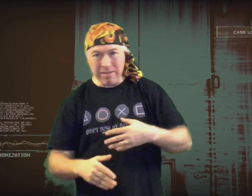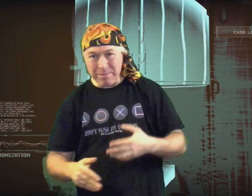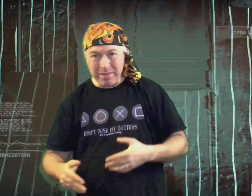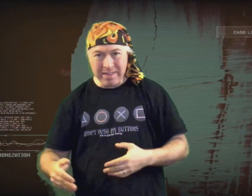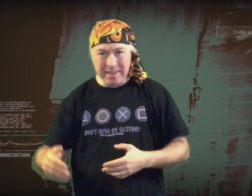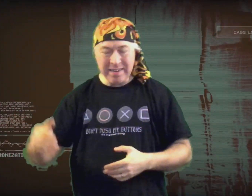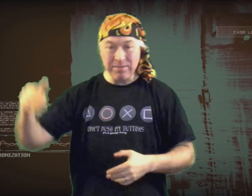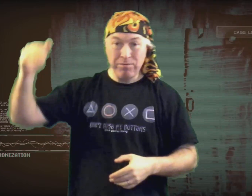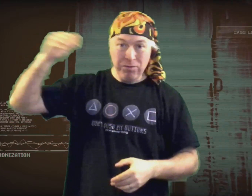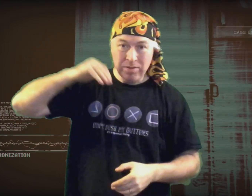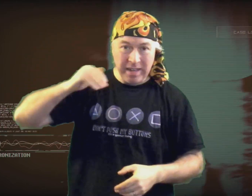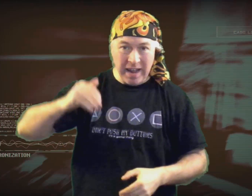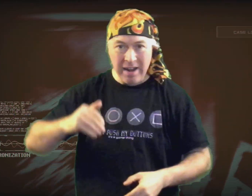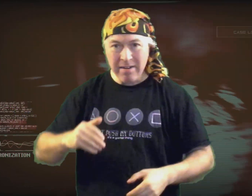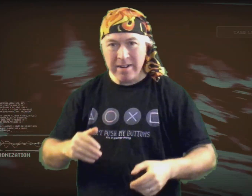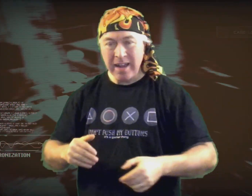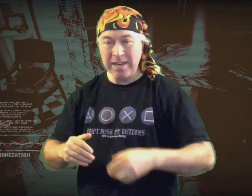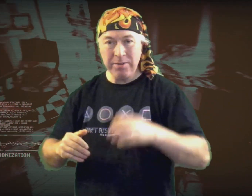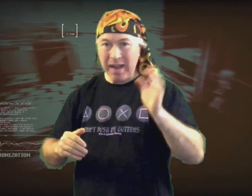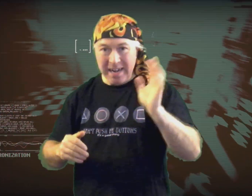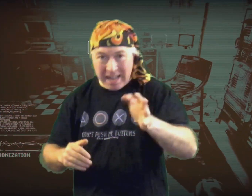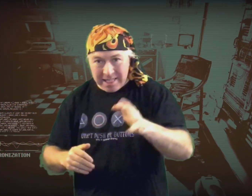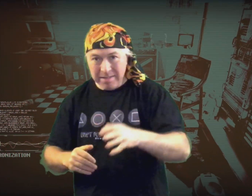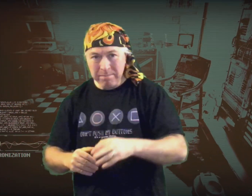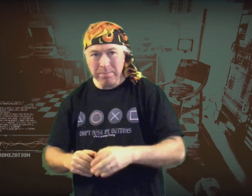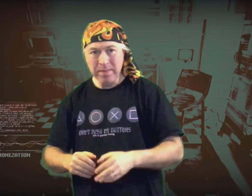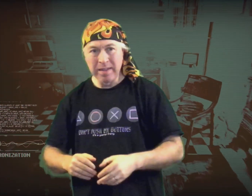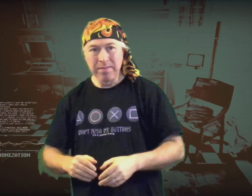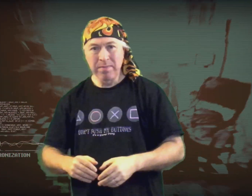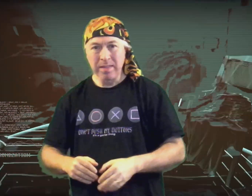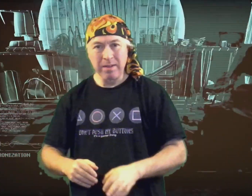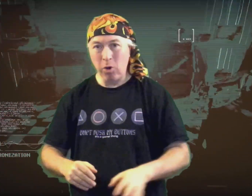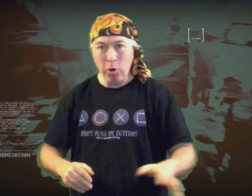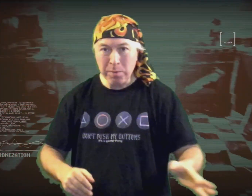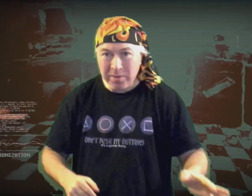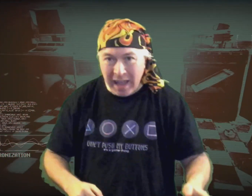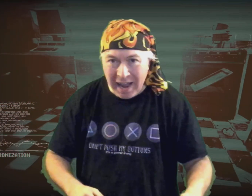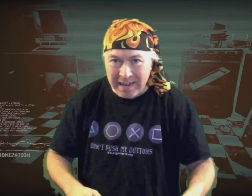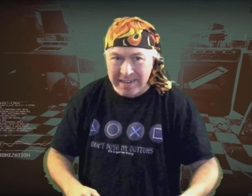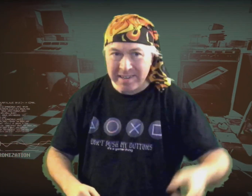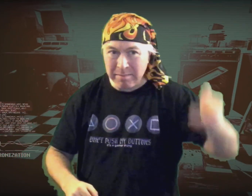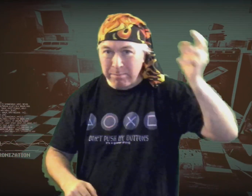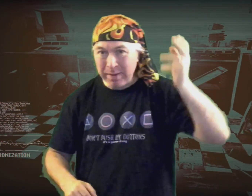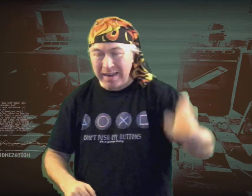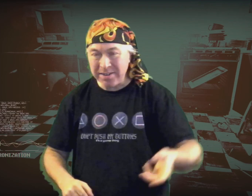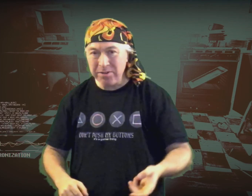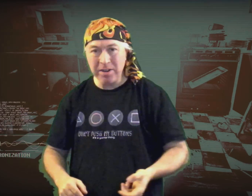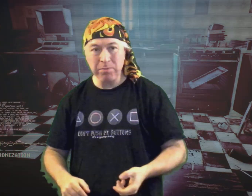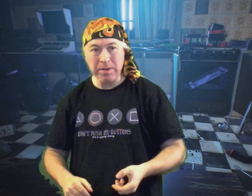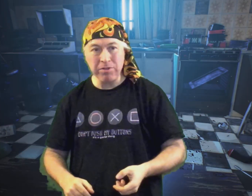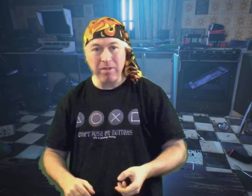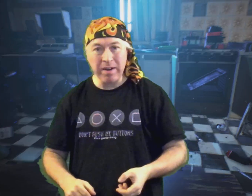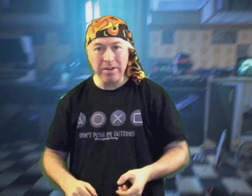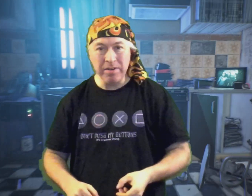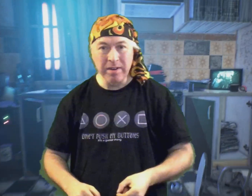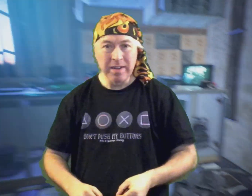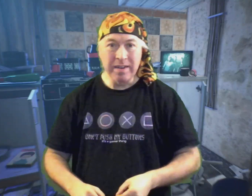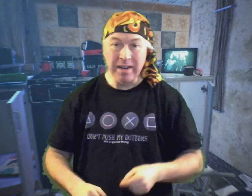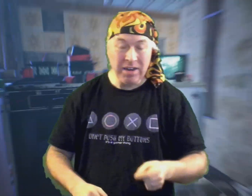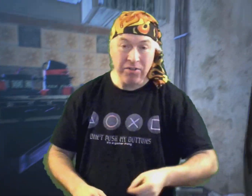of buildings through the air and you can't hit them. Or cannons that blast you just while you're trying to literally